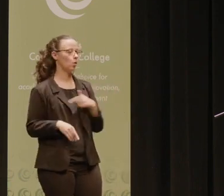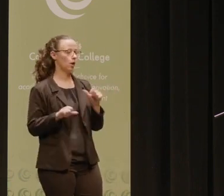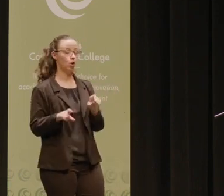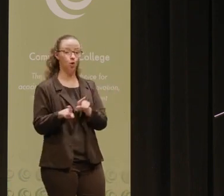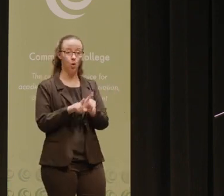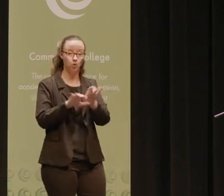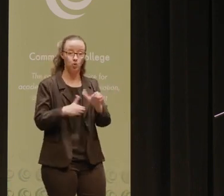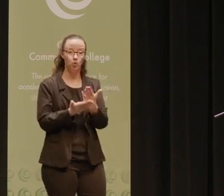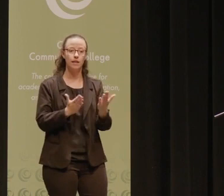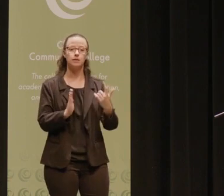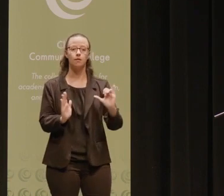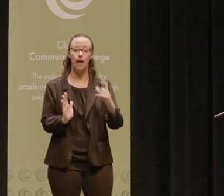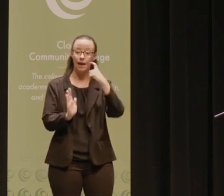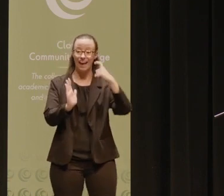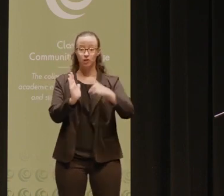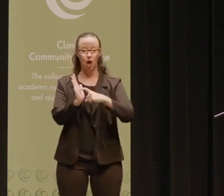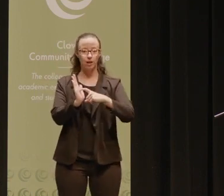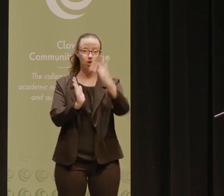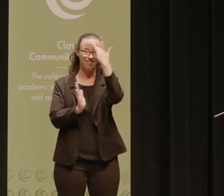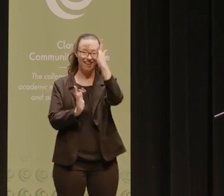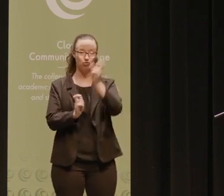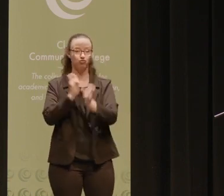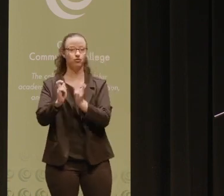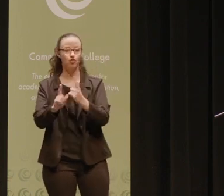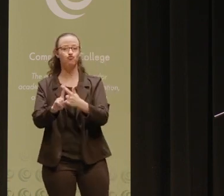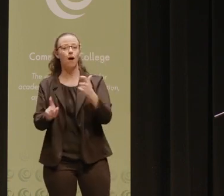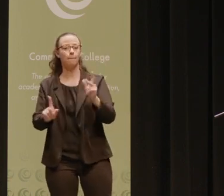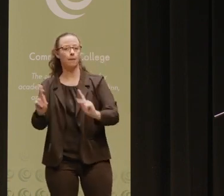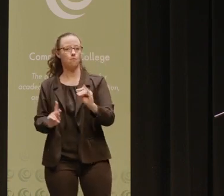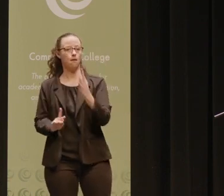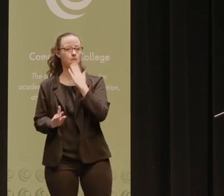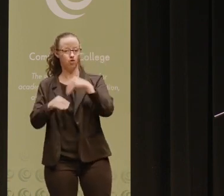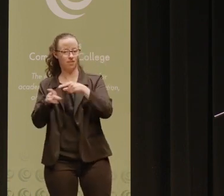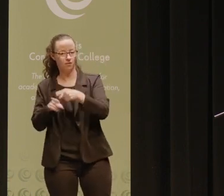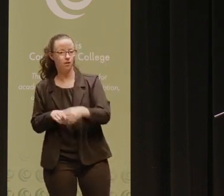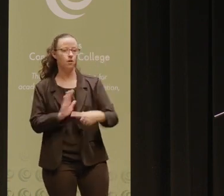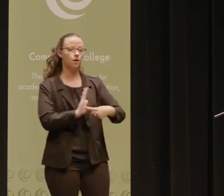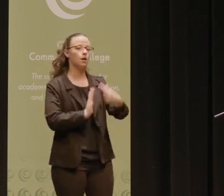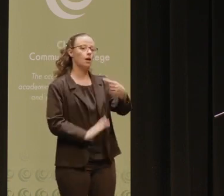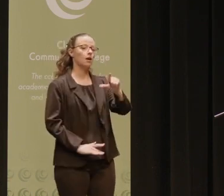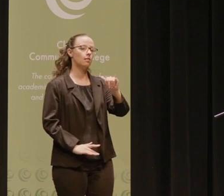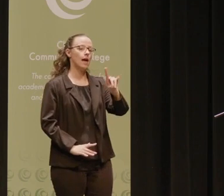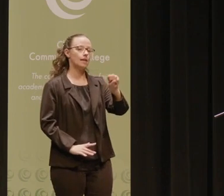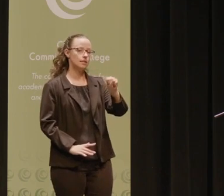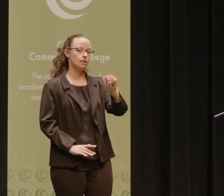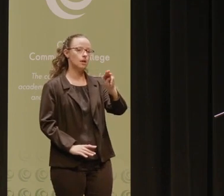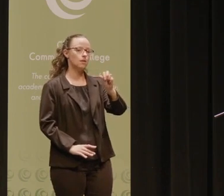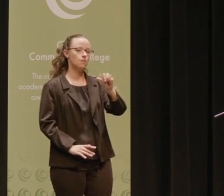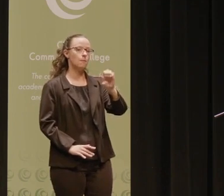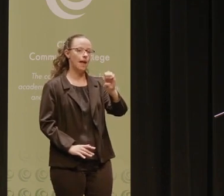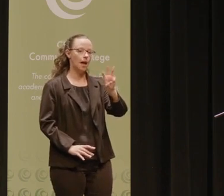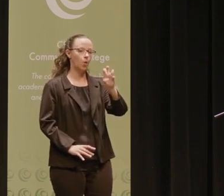things like acknowledge the intellectual contributions of people of color in the field. So for example, Gladys Mae West, the black